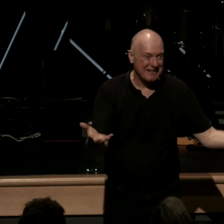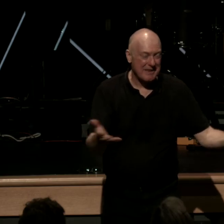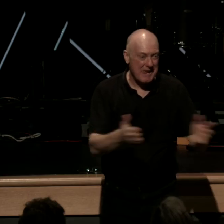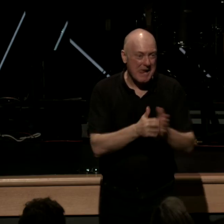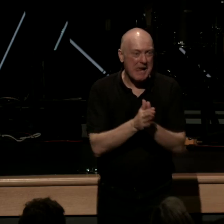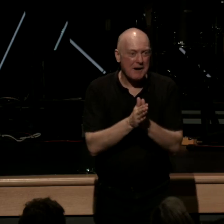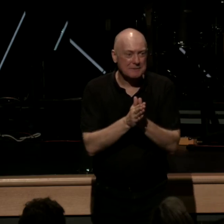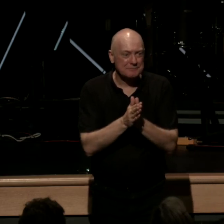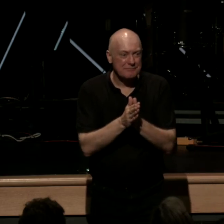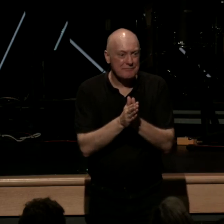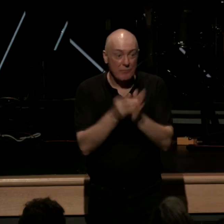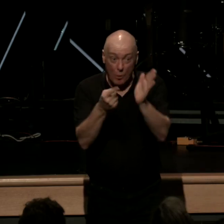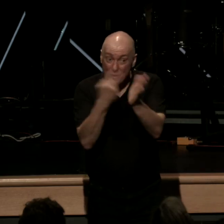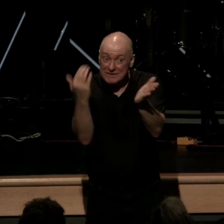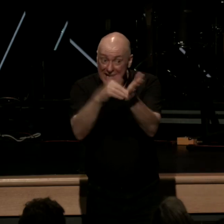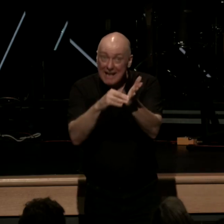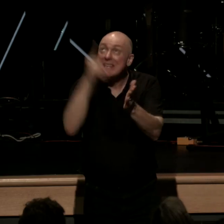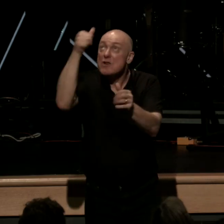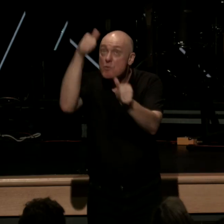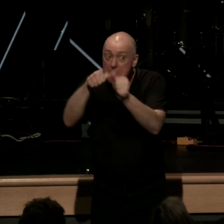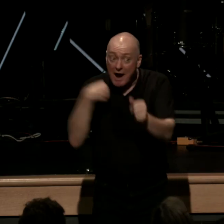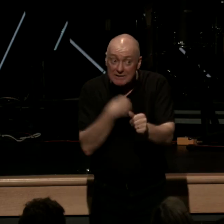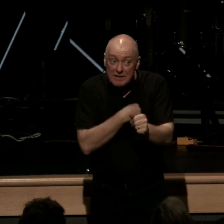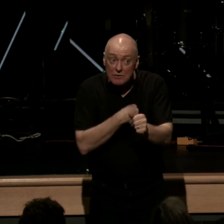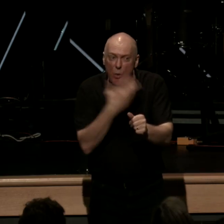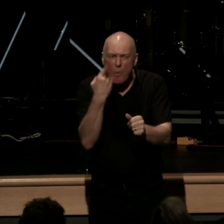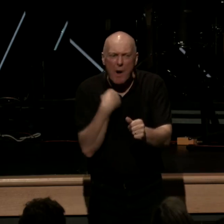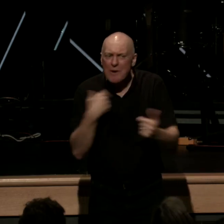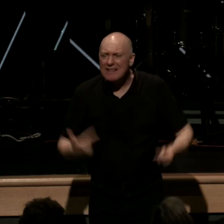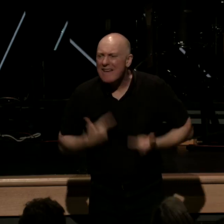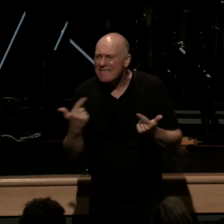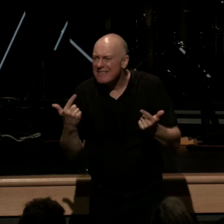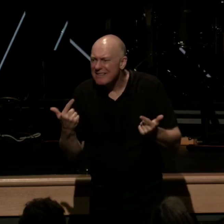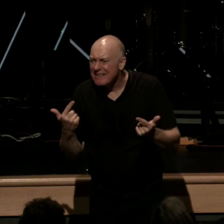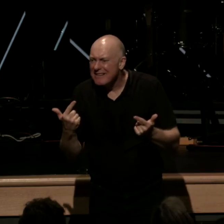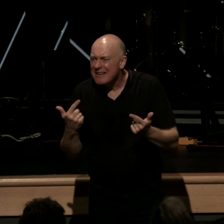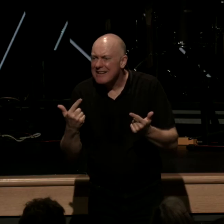he's once again reminding us as to why we live and how we are to live